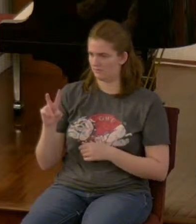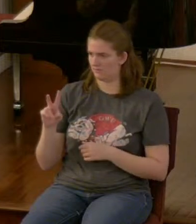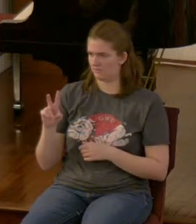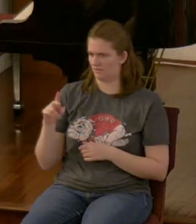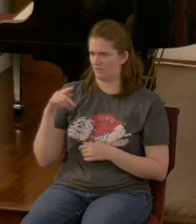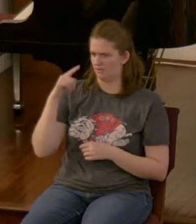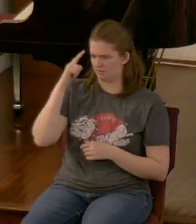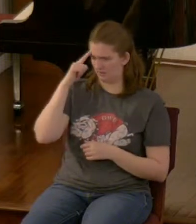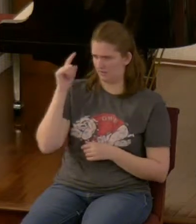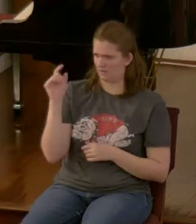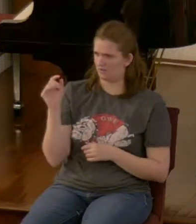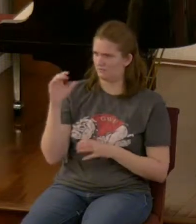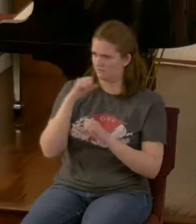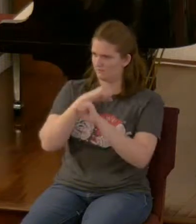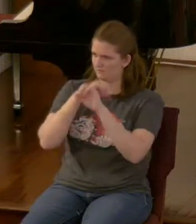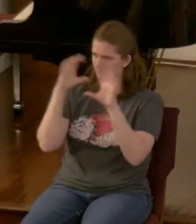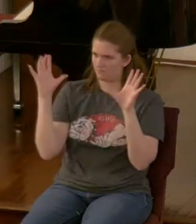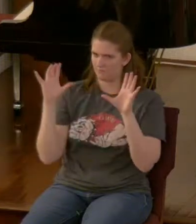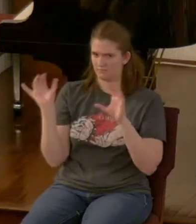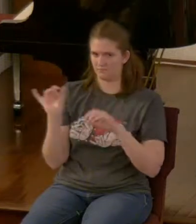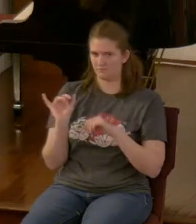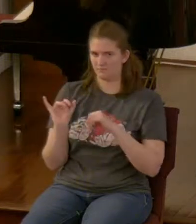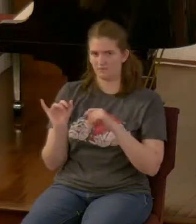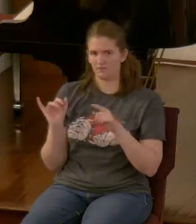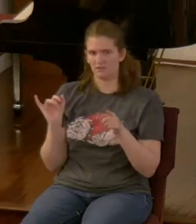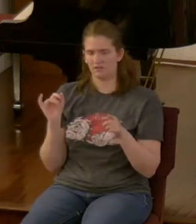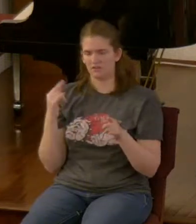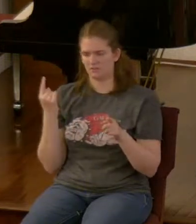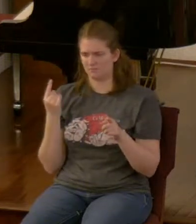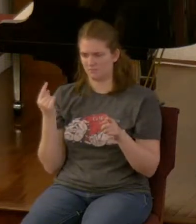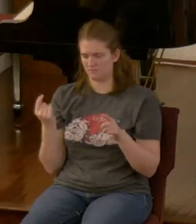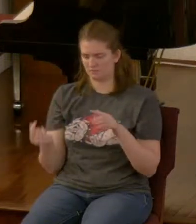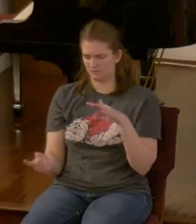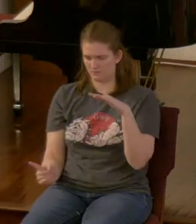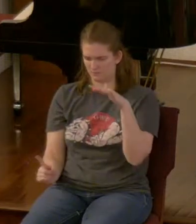seeing the same vision okay